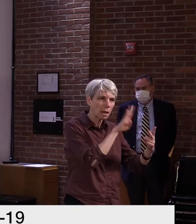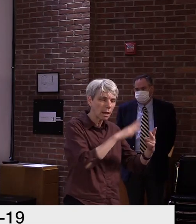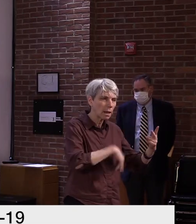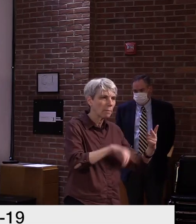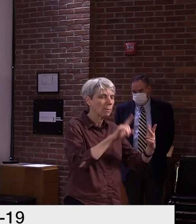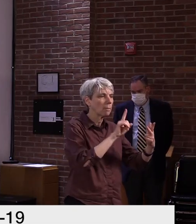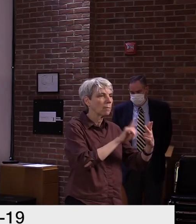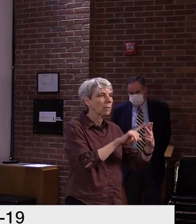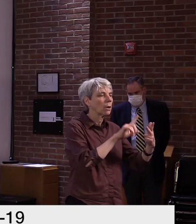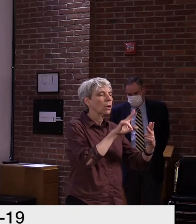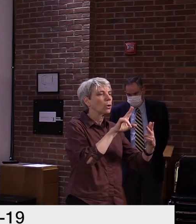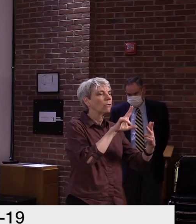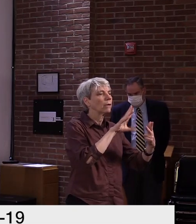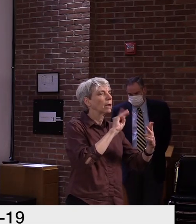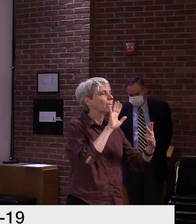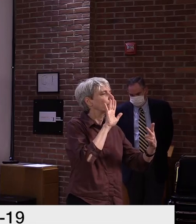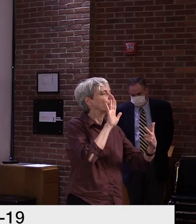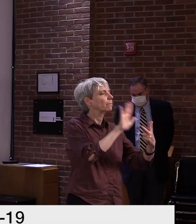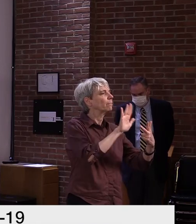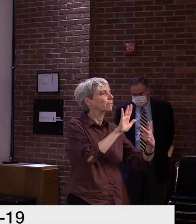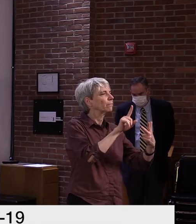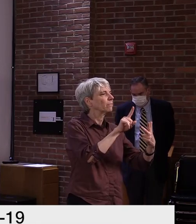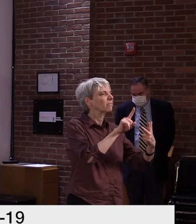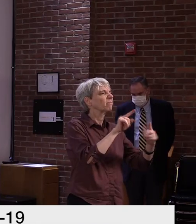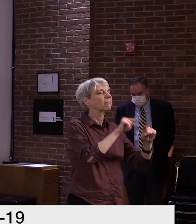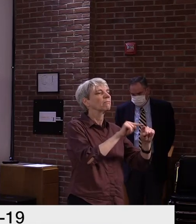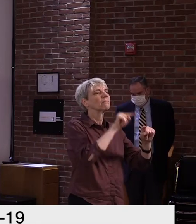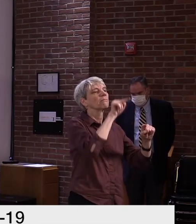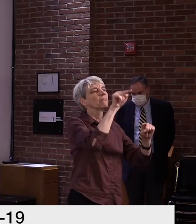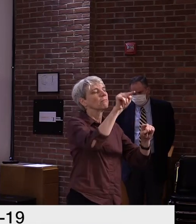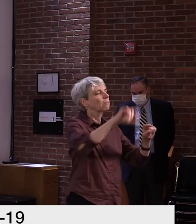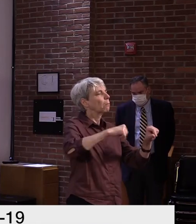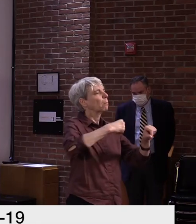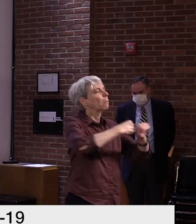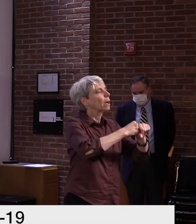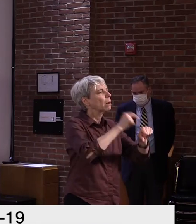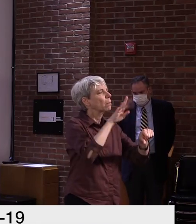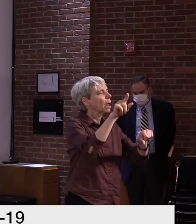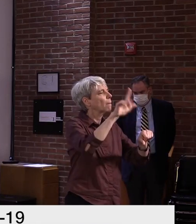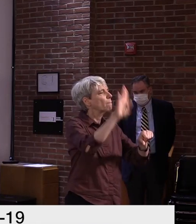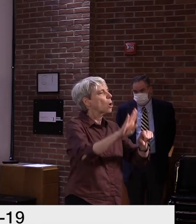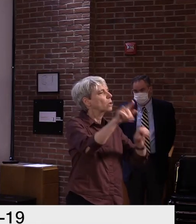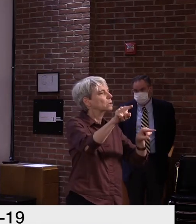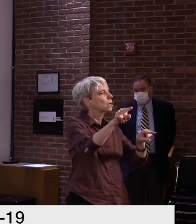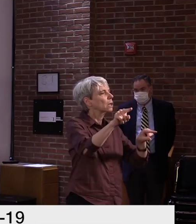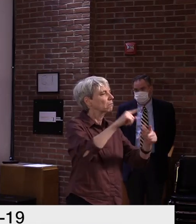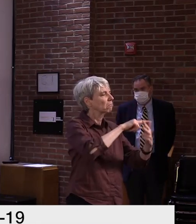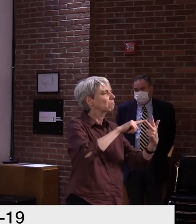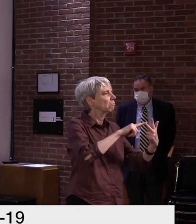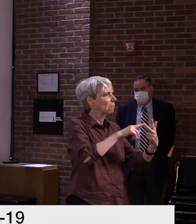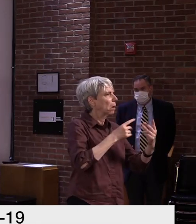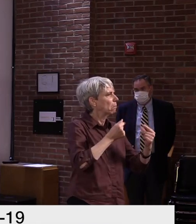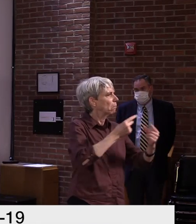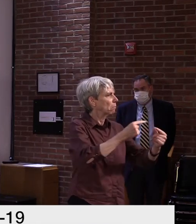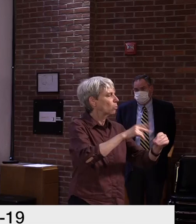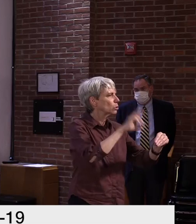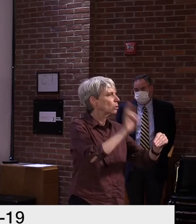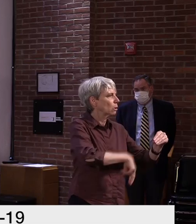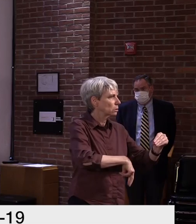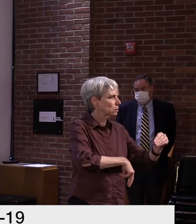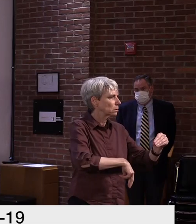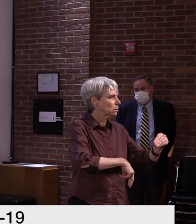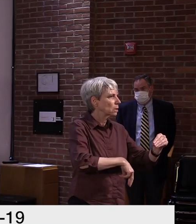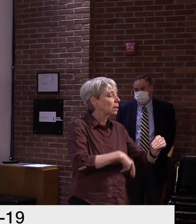UVM predominantly uses for send-outs, which is the Broad Institute in Boston. With regard to